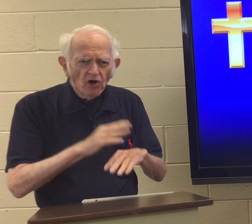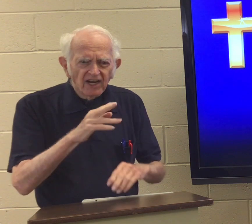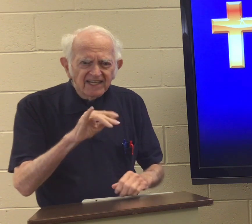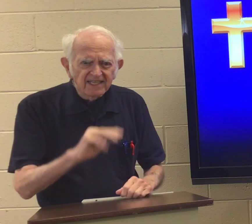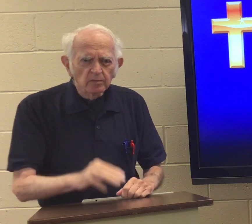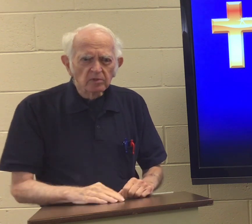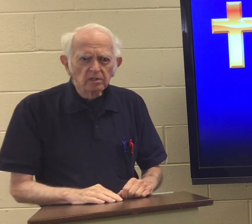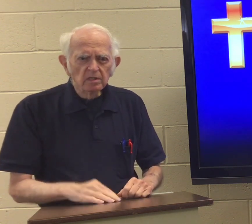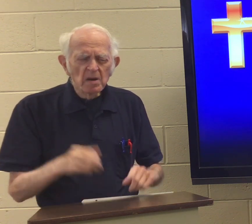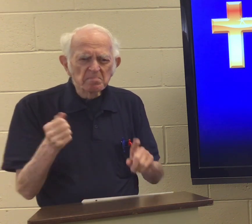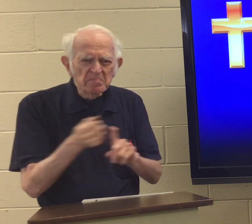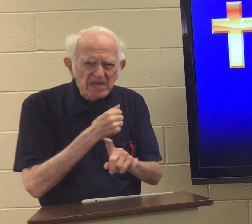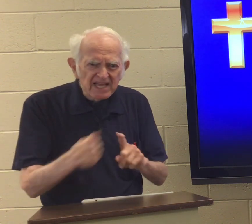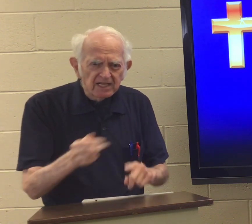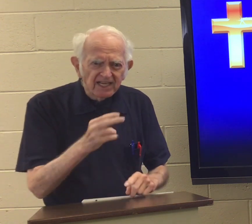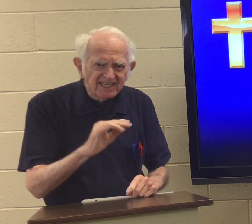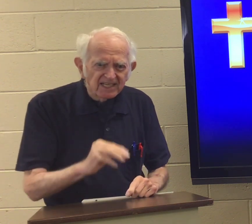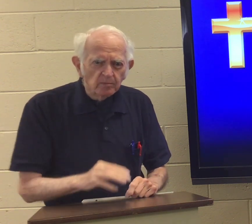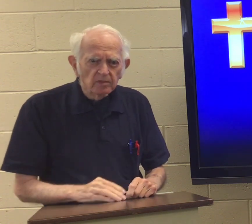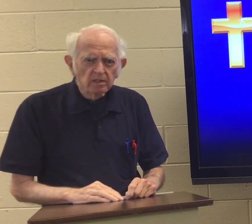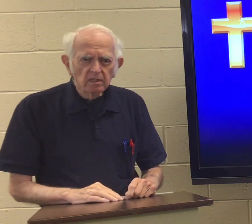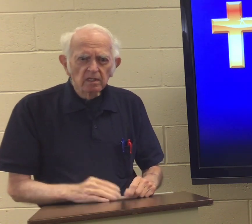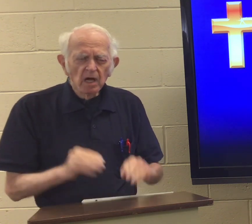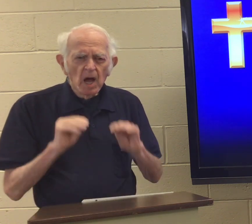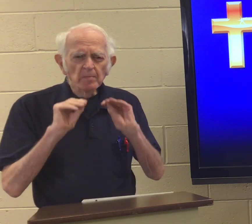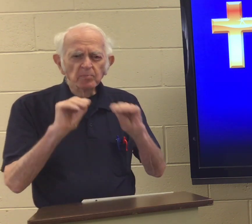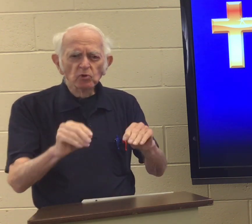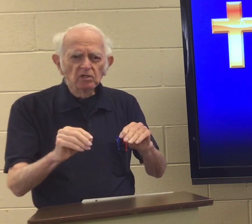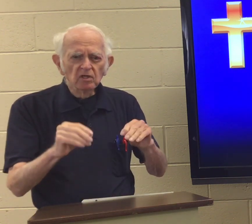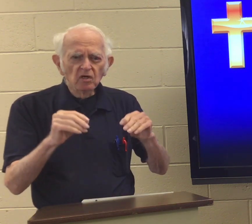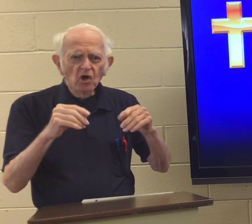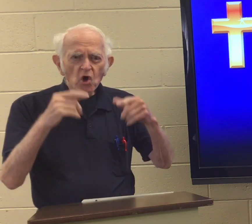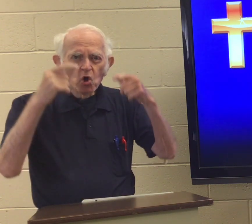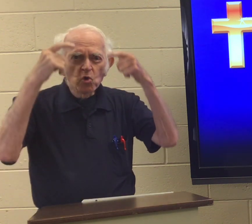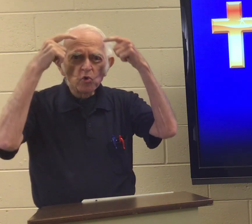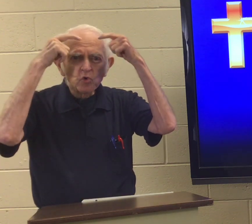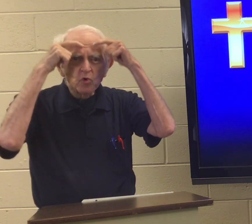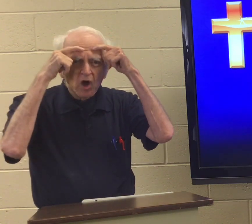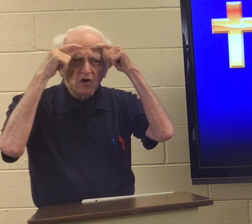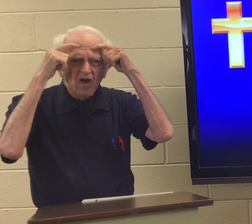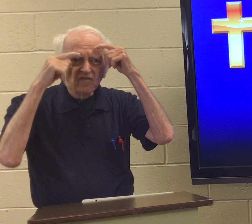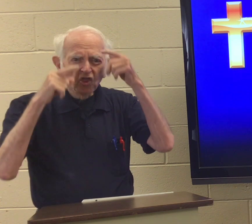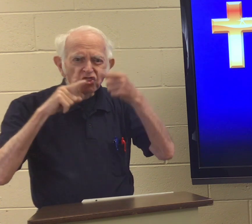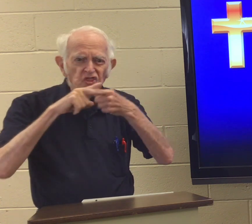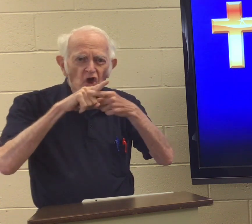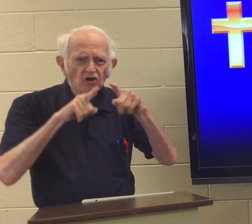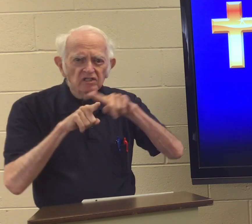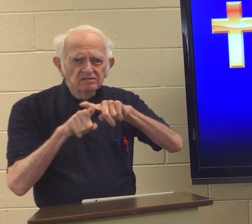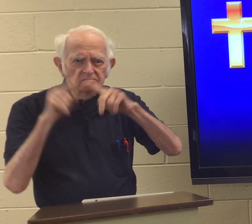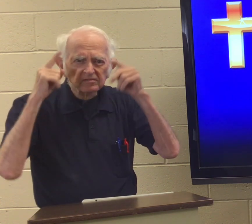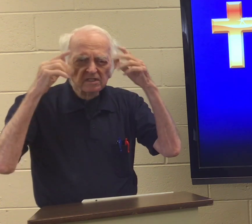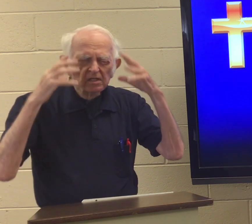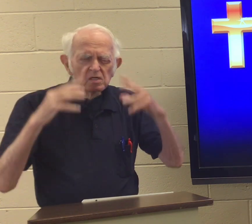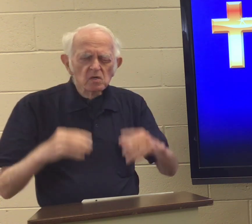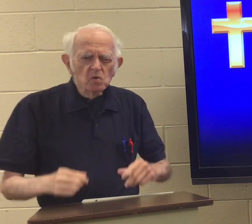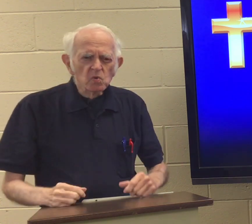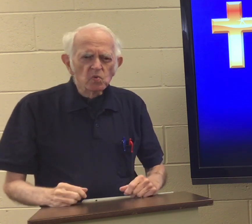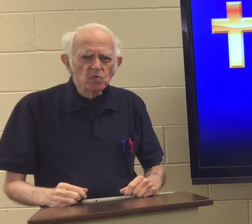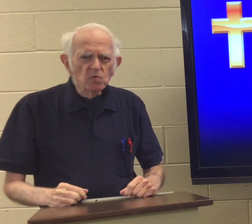They spat on him, beat him, put a crown of thorns on his head,